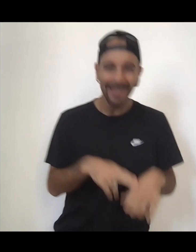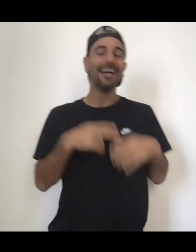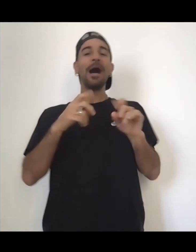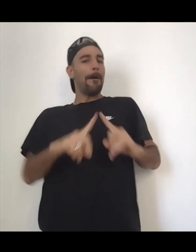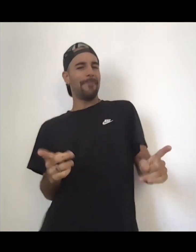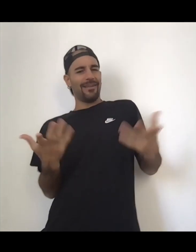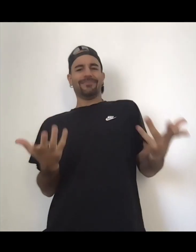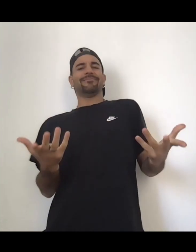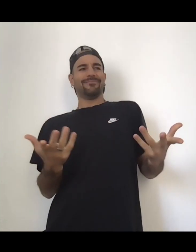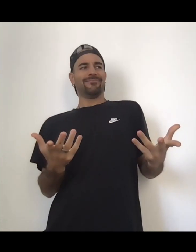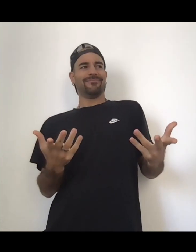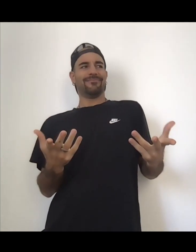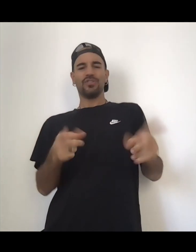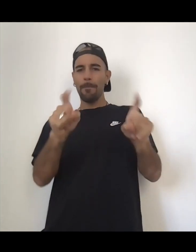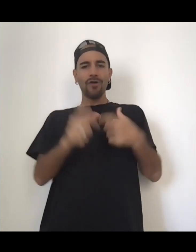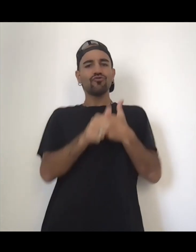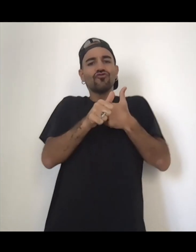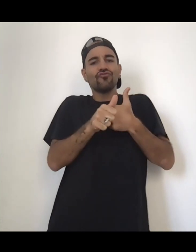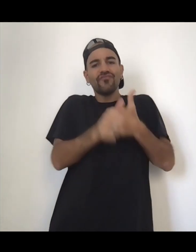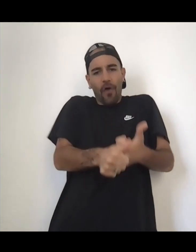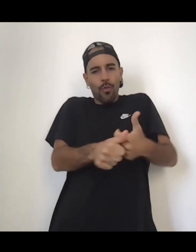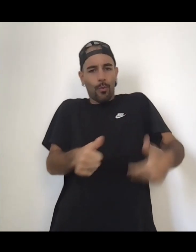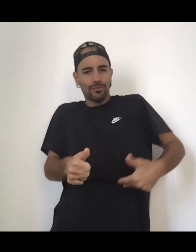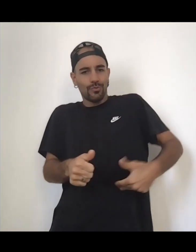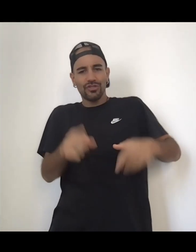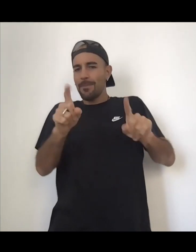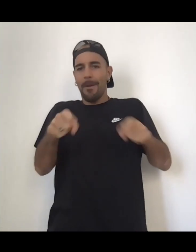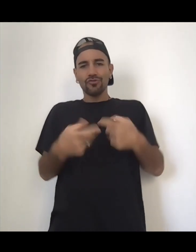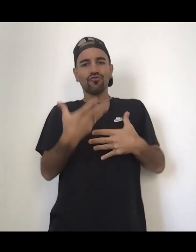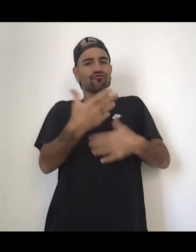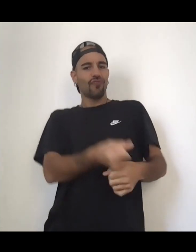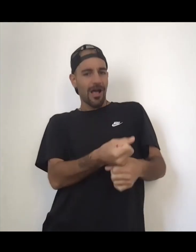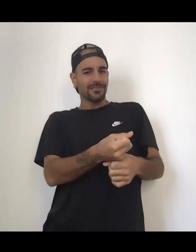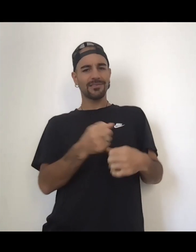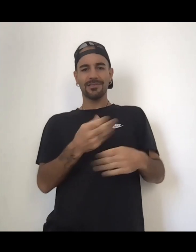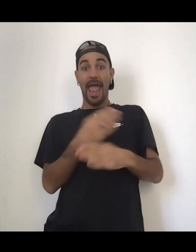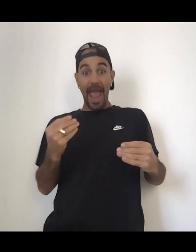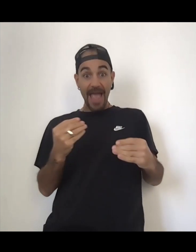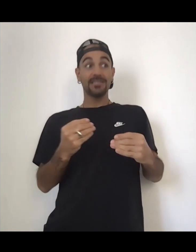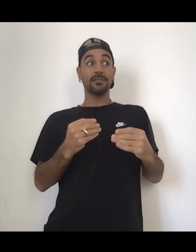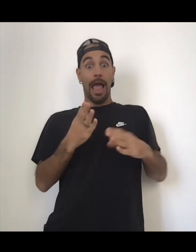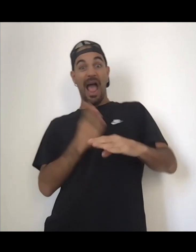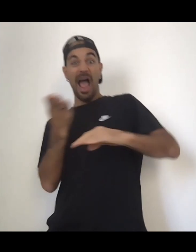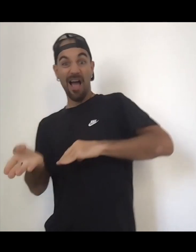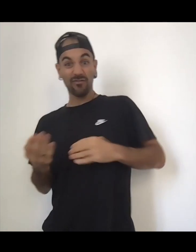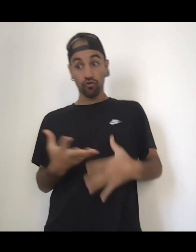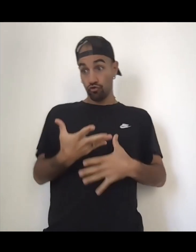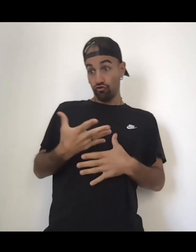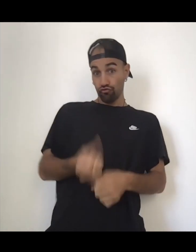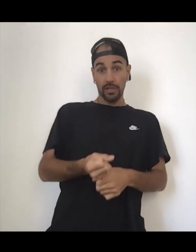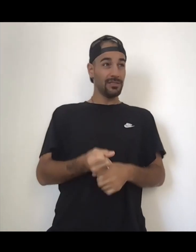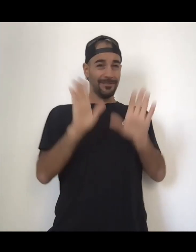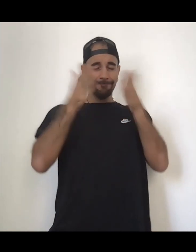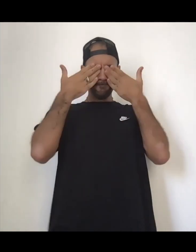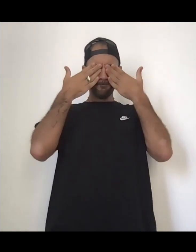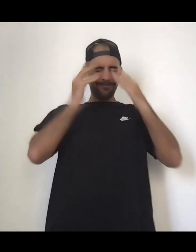I've seen other people trust that. And then when they do it and they get to this place of like, oh my God, now I'm on the other side of it. And I'm glad I trusted because it